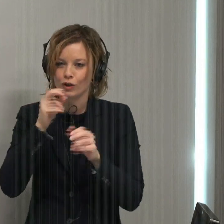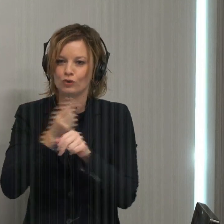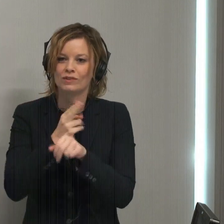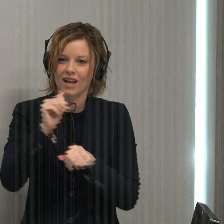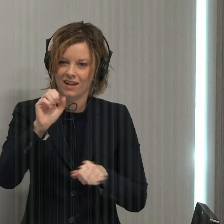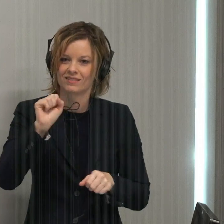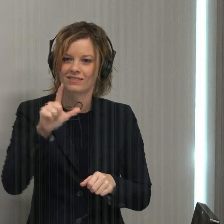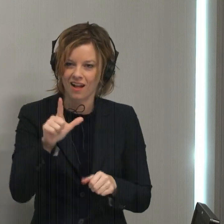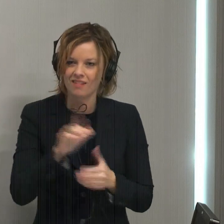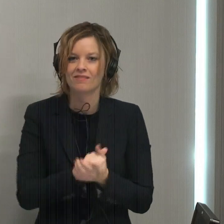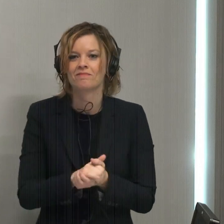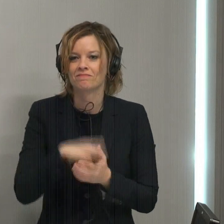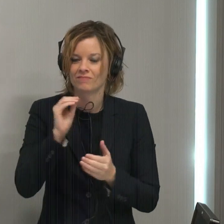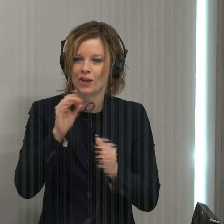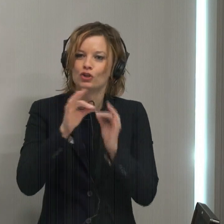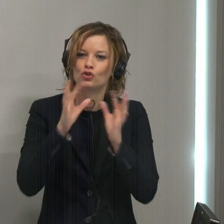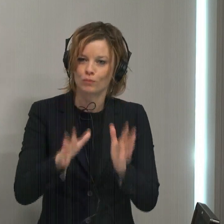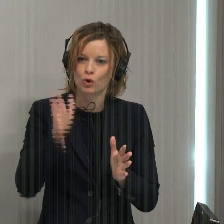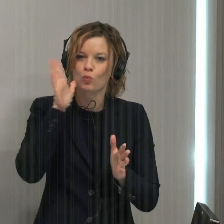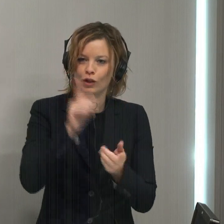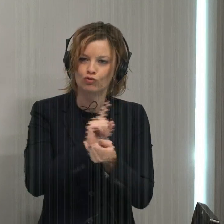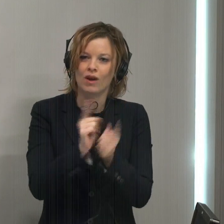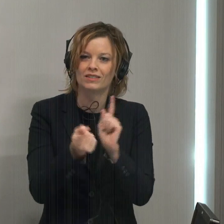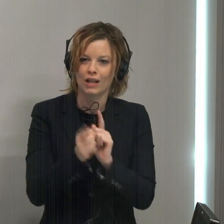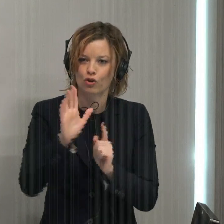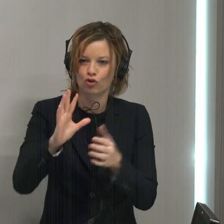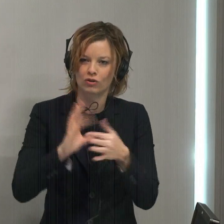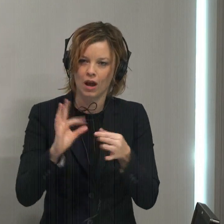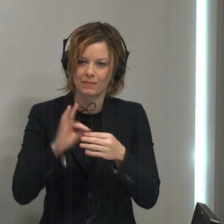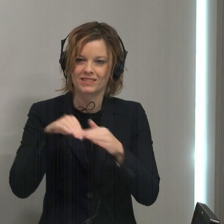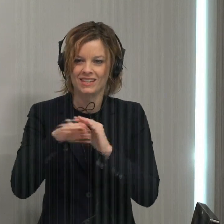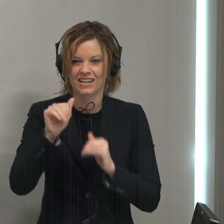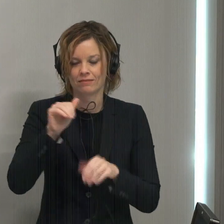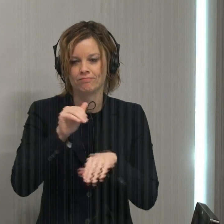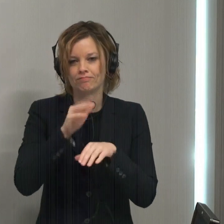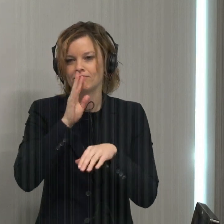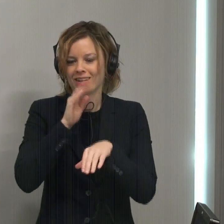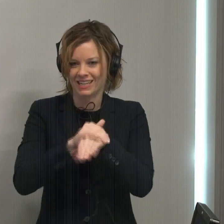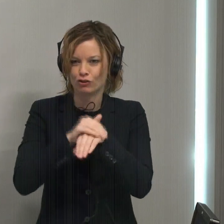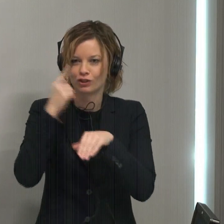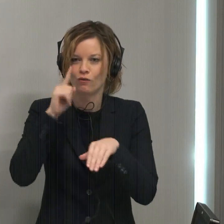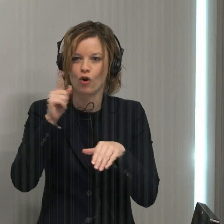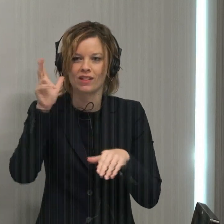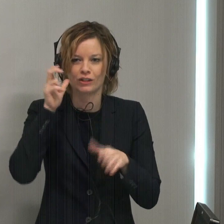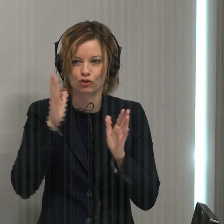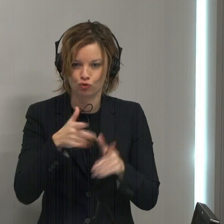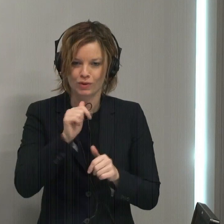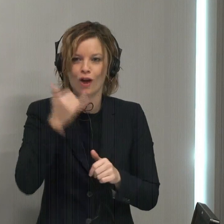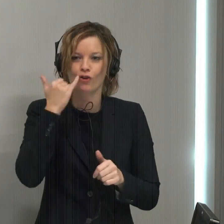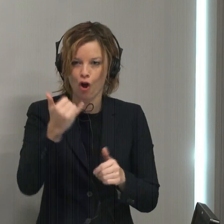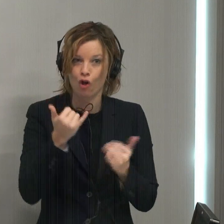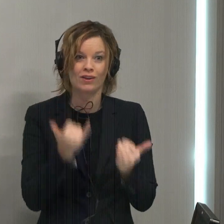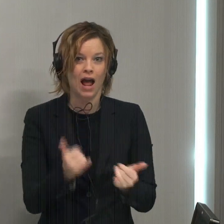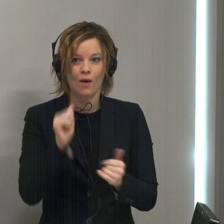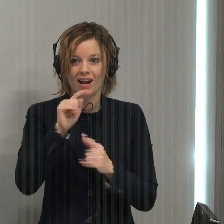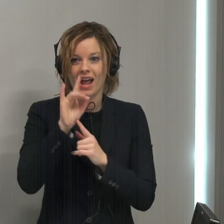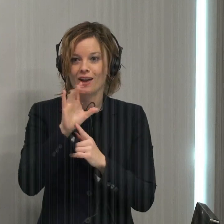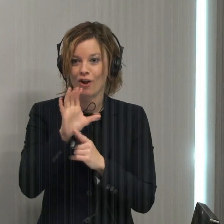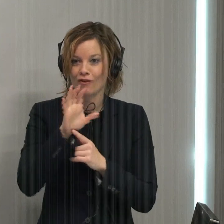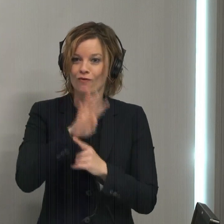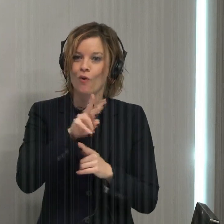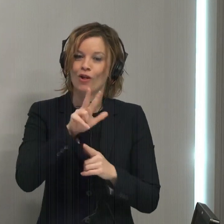American Sign Language. An interpreter will translate her comments into English for listeners. You can call again. Call right now, 800